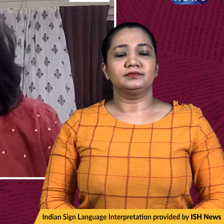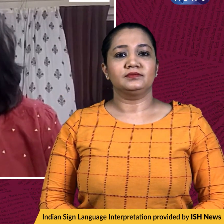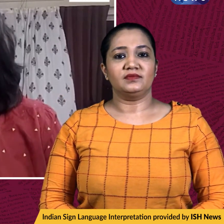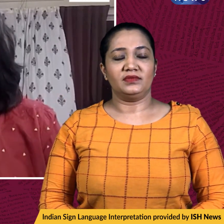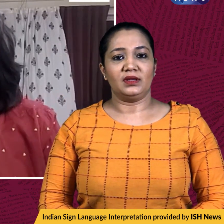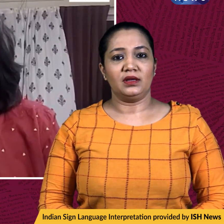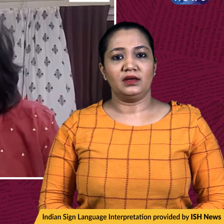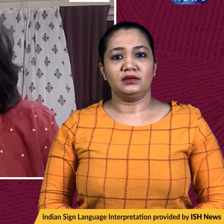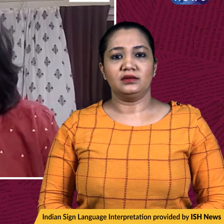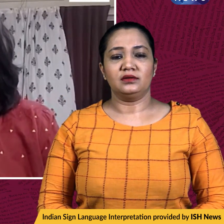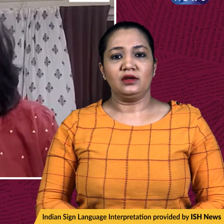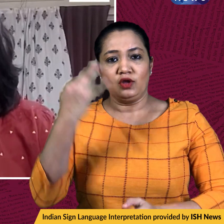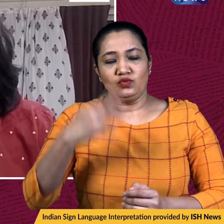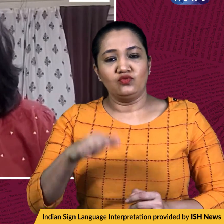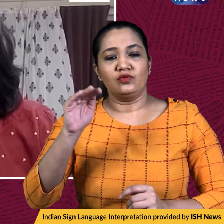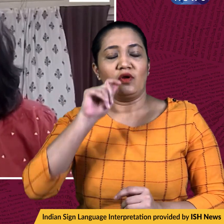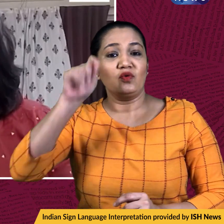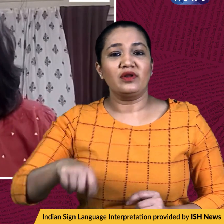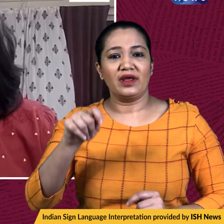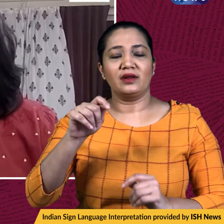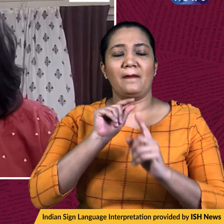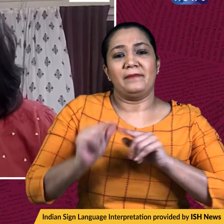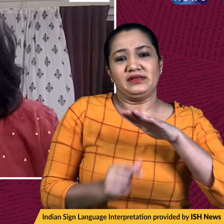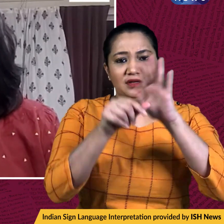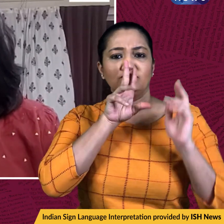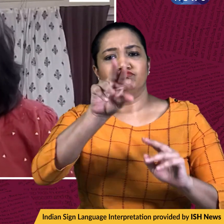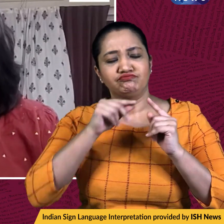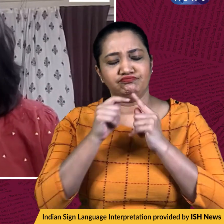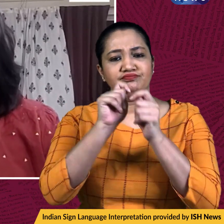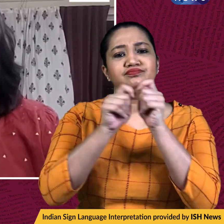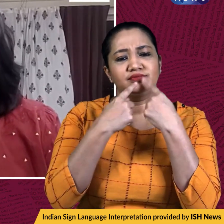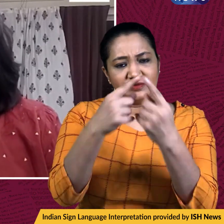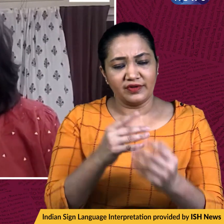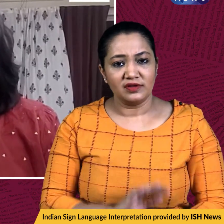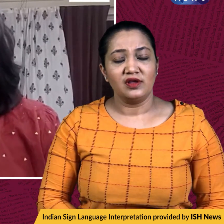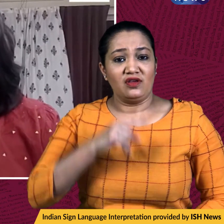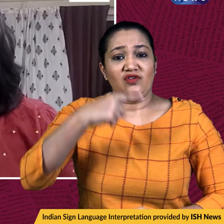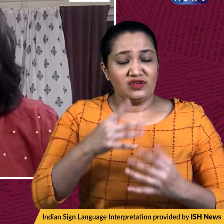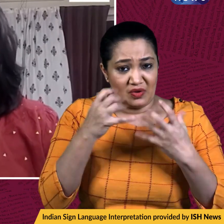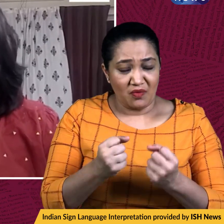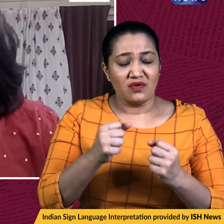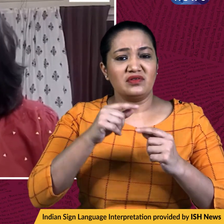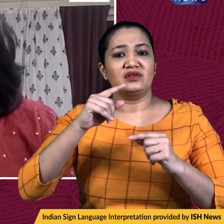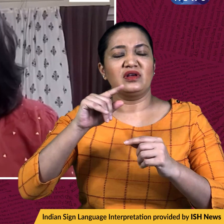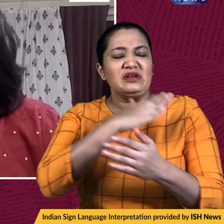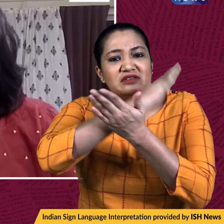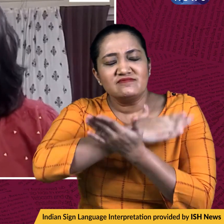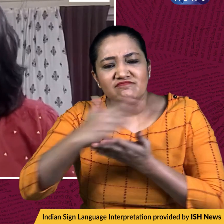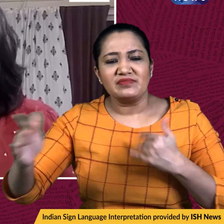In a new address this morning, Ukraine's president has said that Russia wants to erase Ukraine's history. This comes